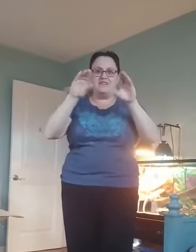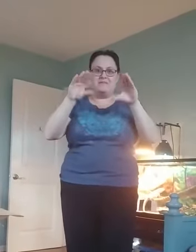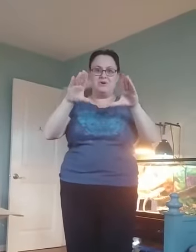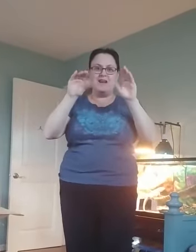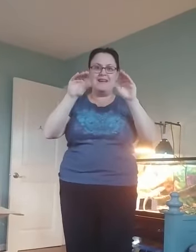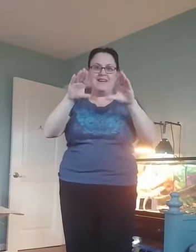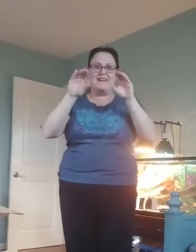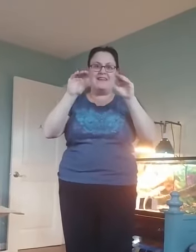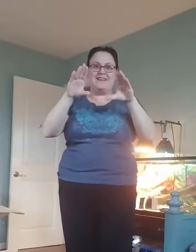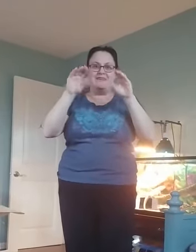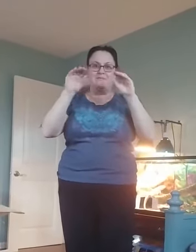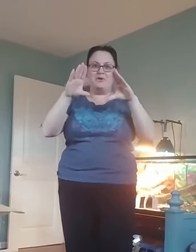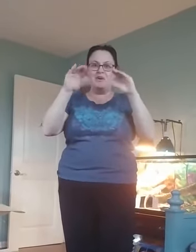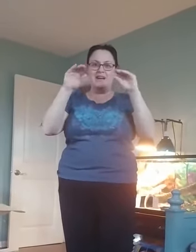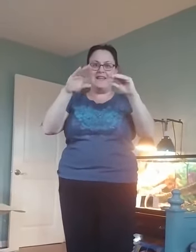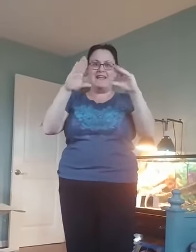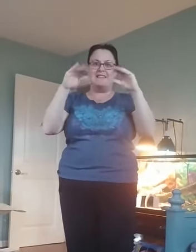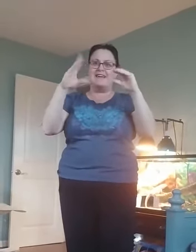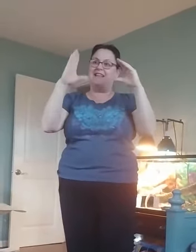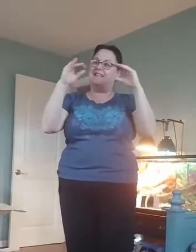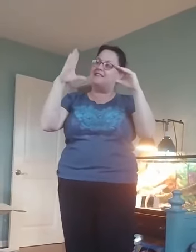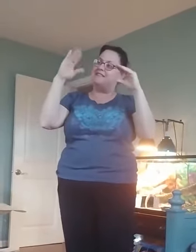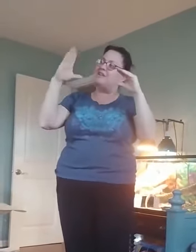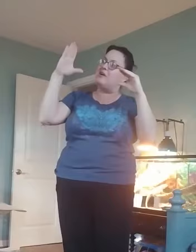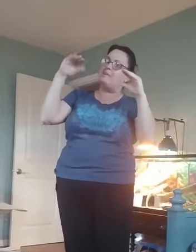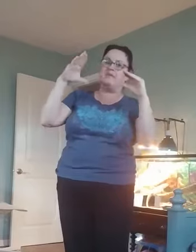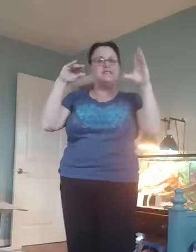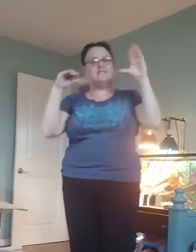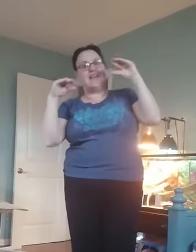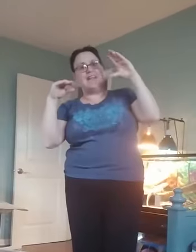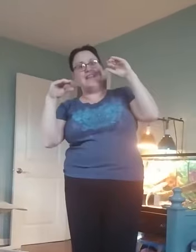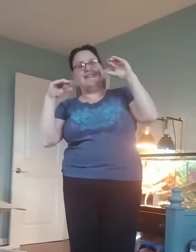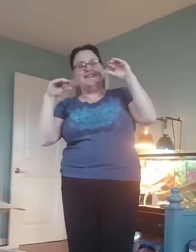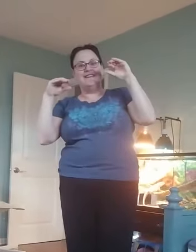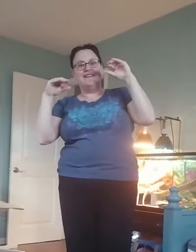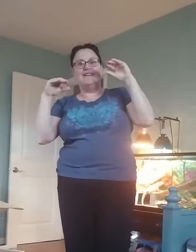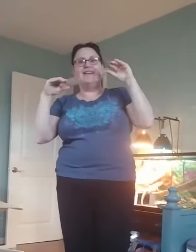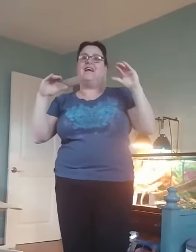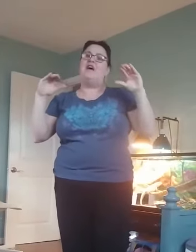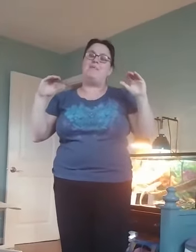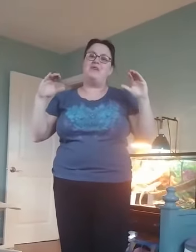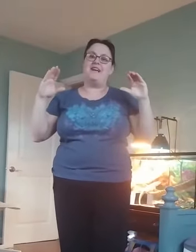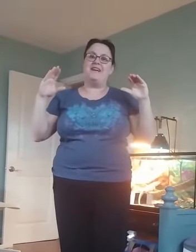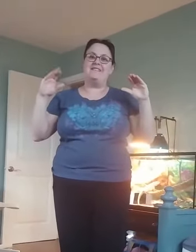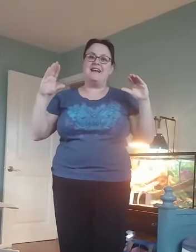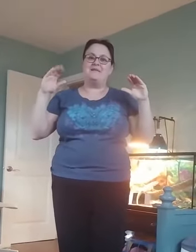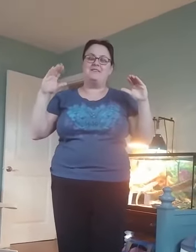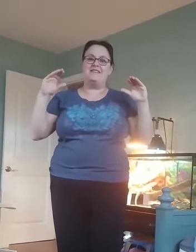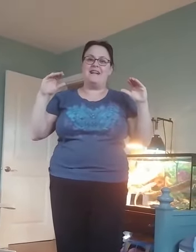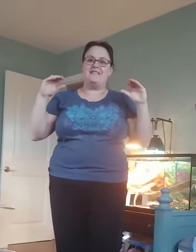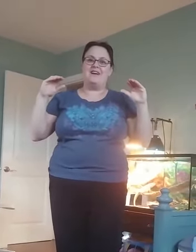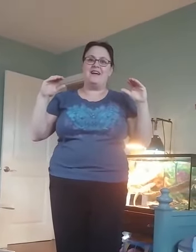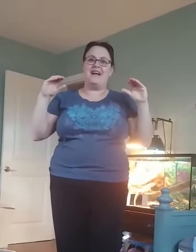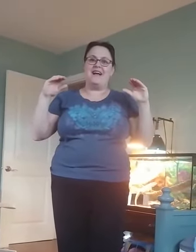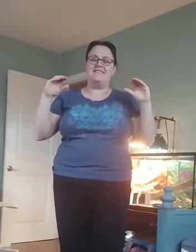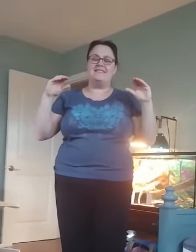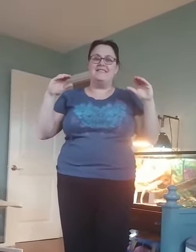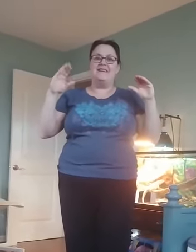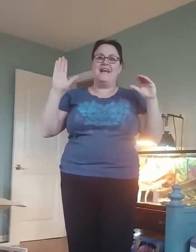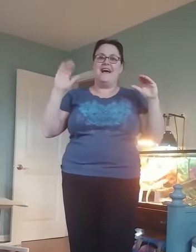morning, good morning, the little birds say. Hope you had a nice time learning that song. Good Have